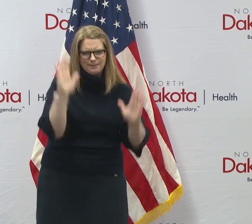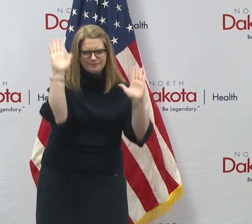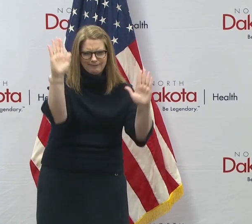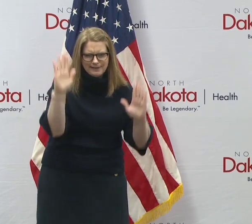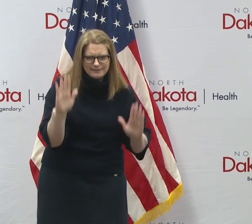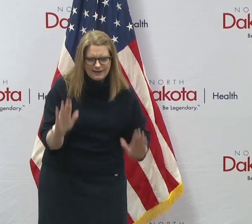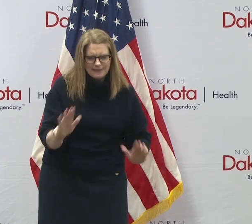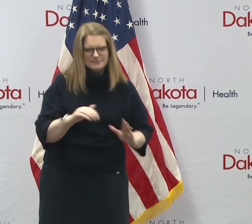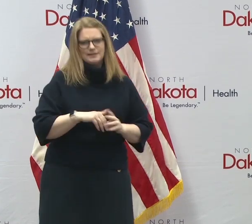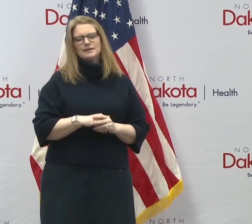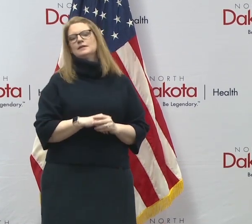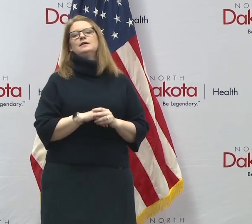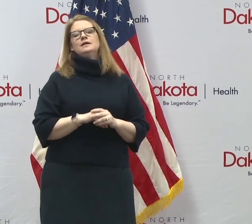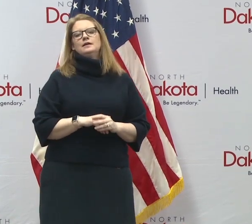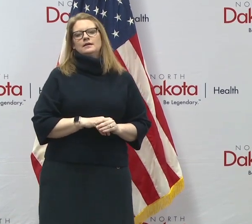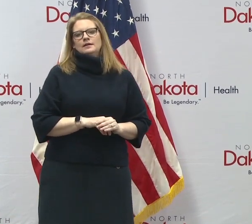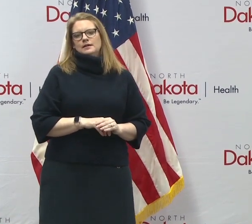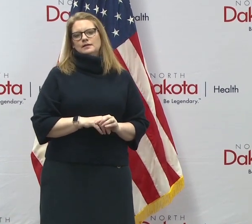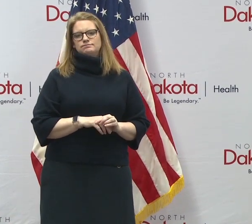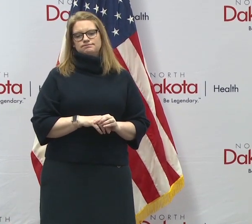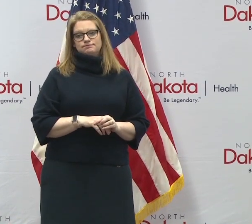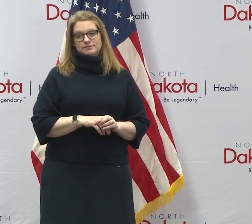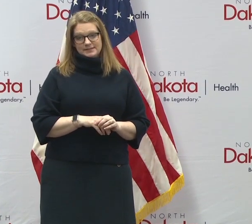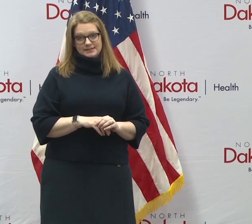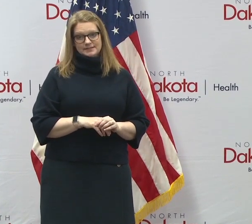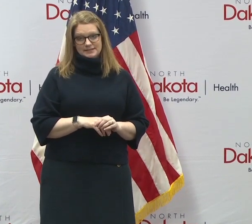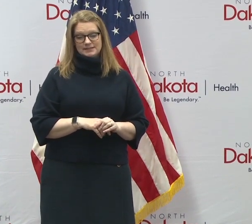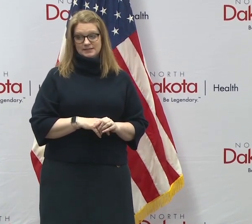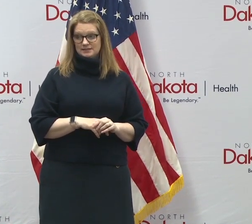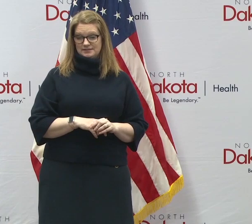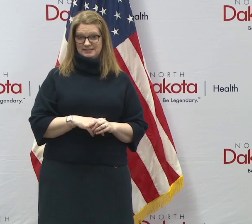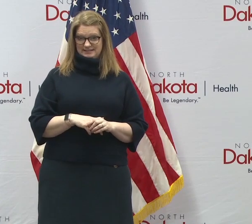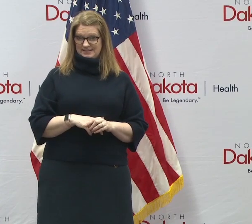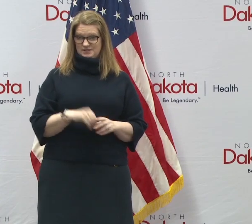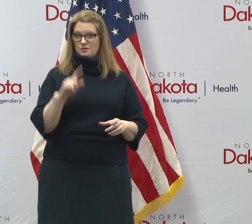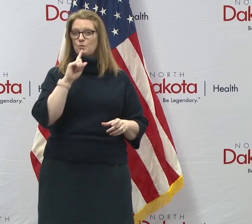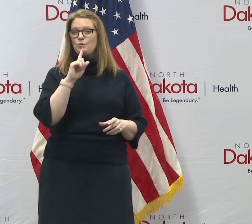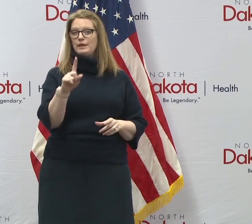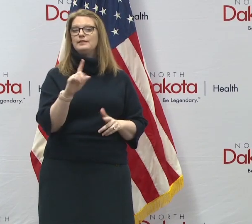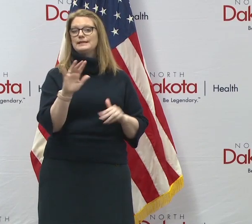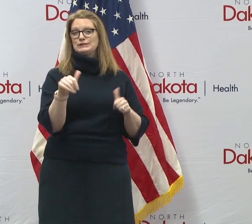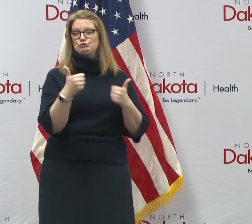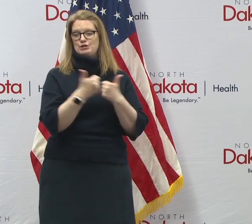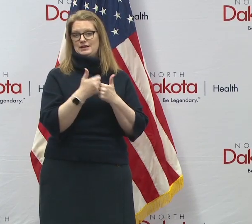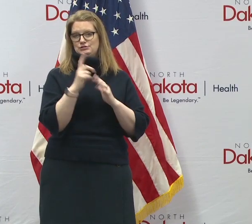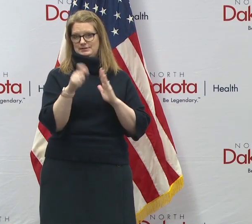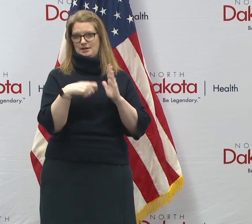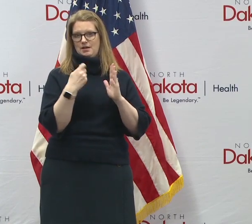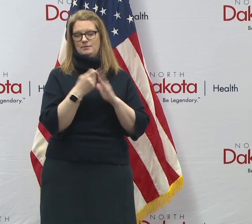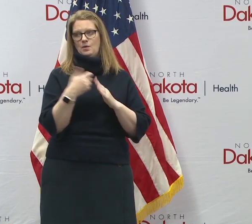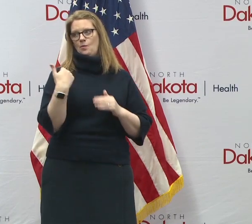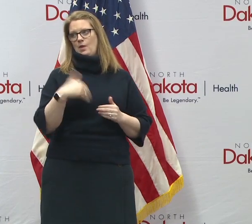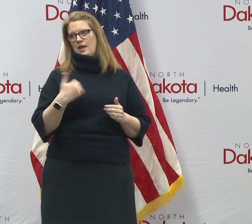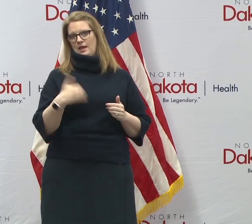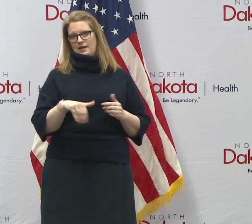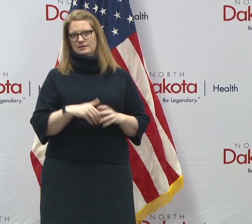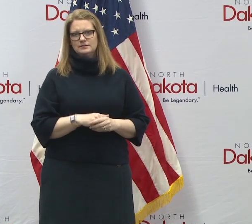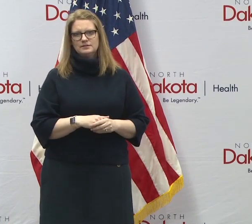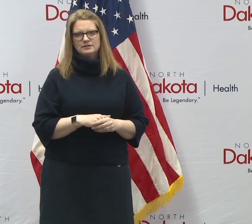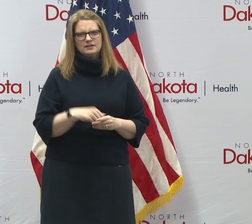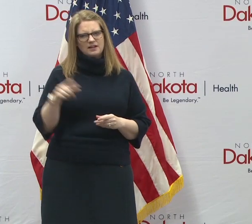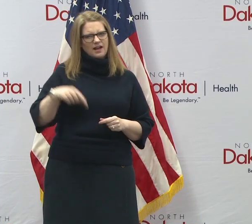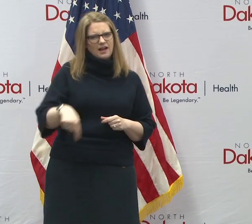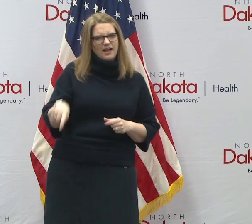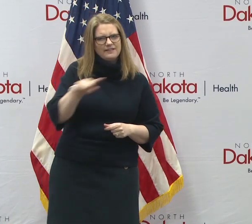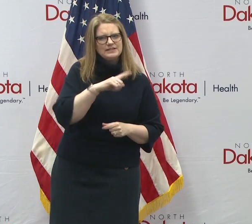in North Dakota. These are truly challenging times. You know, we can all feel some level of anxiety